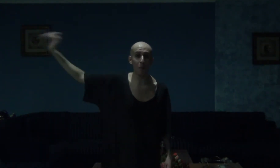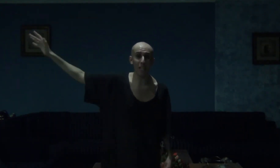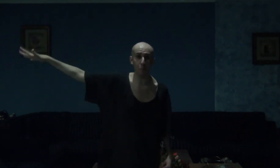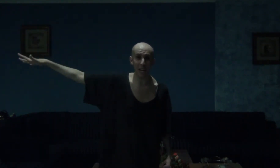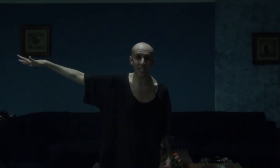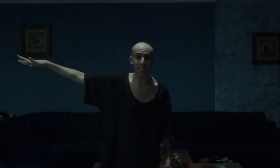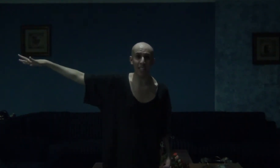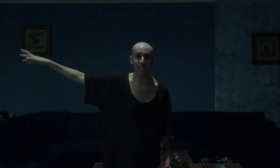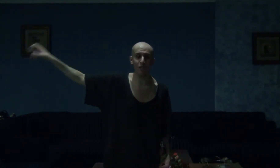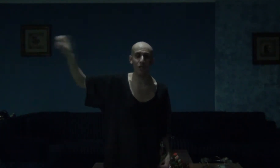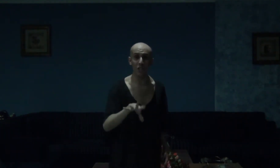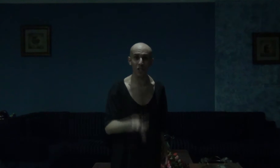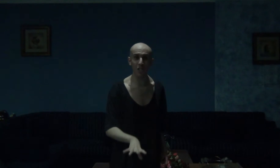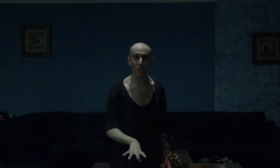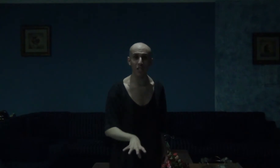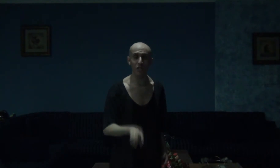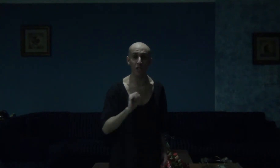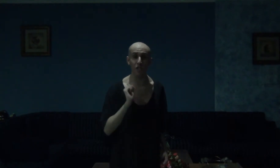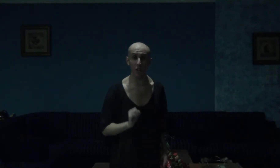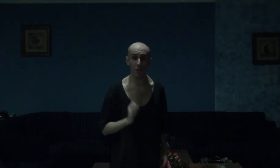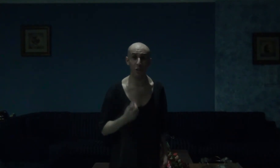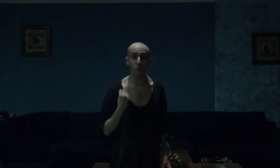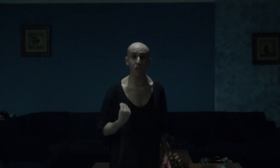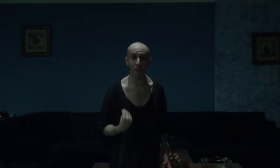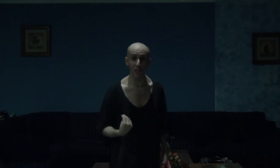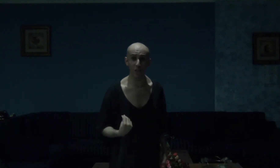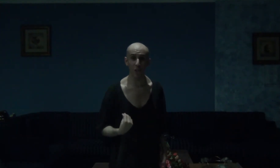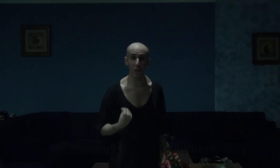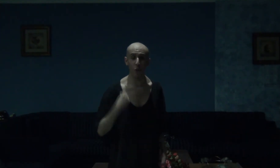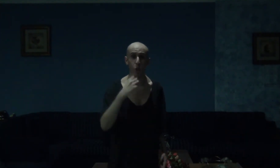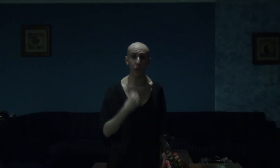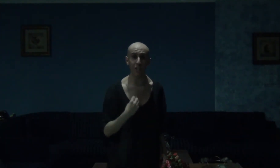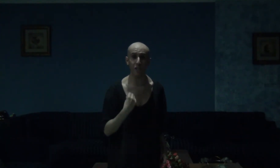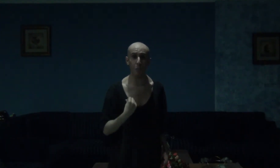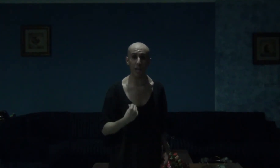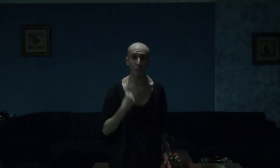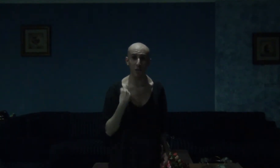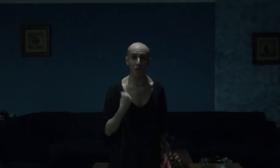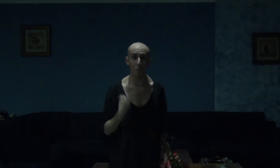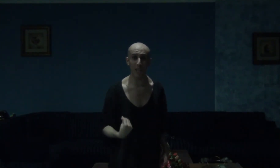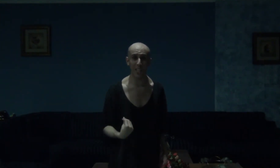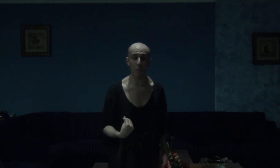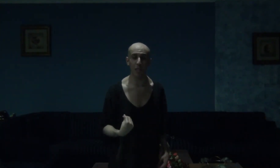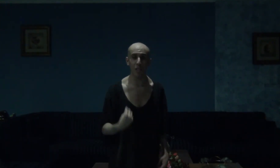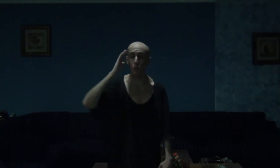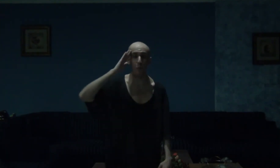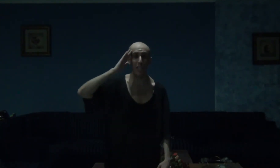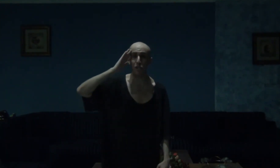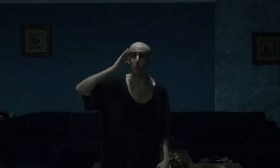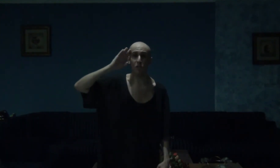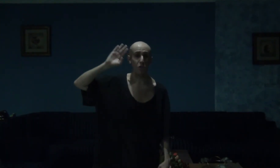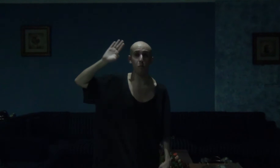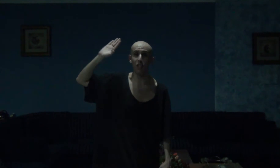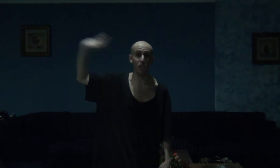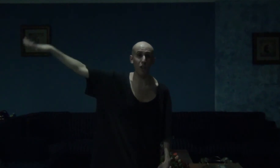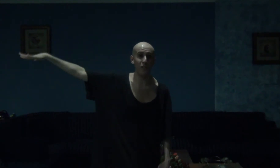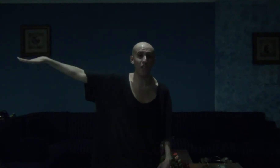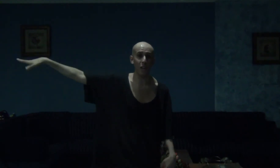main bad guys, this series, this awesome TV show created by Mr. Blackman reminds me so much of them